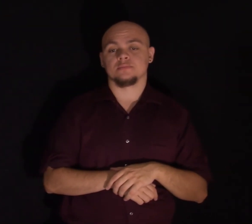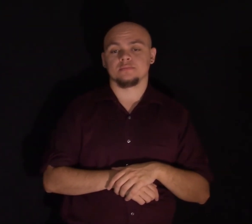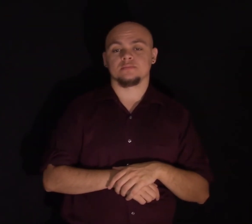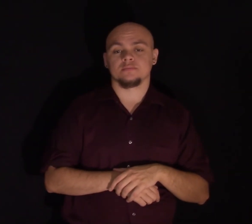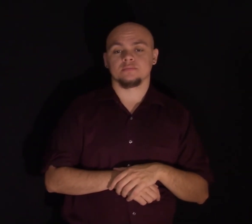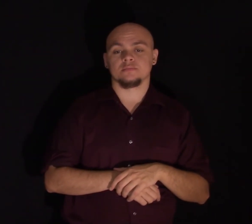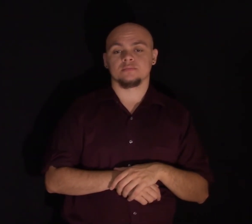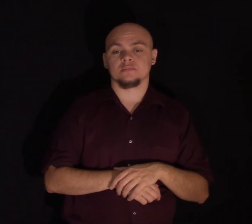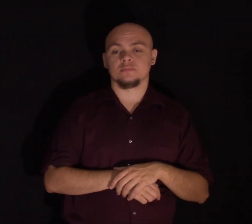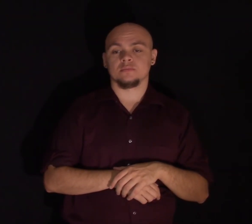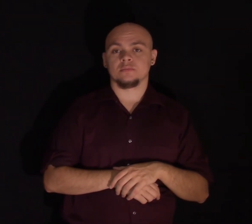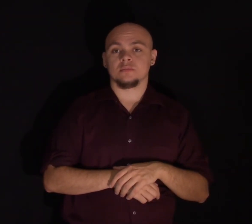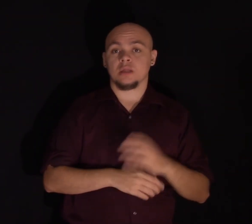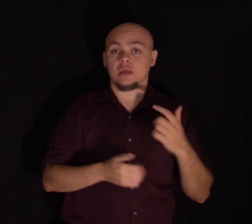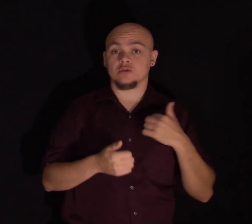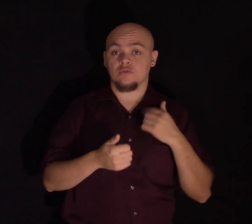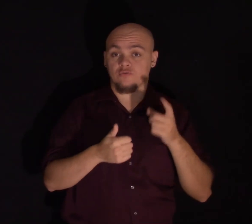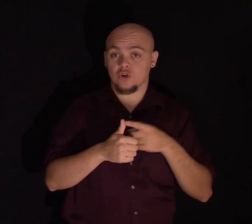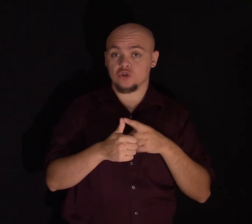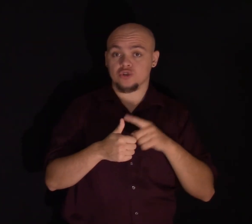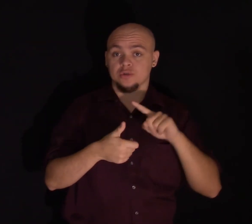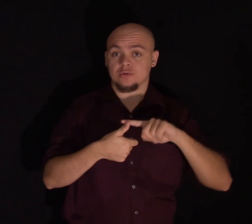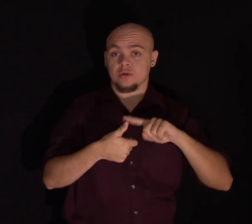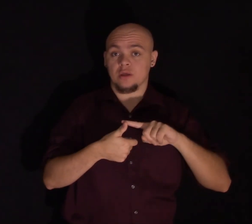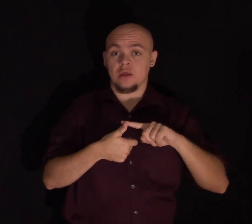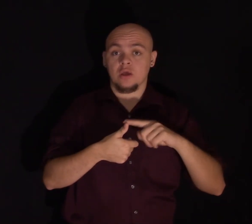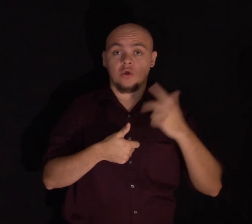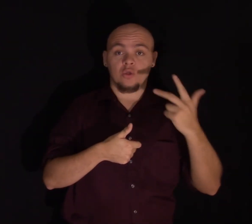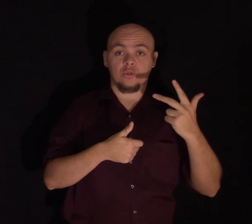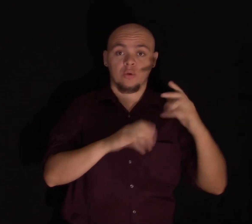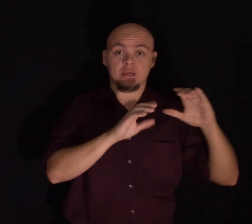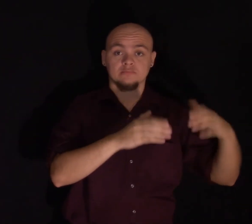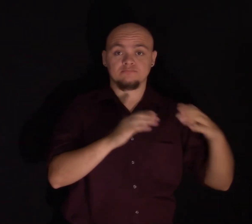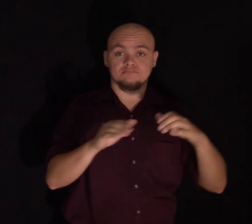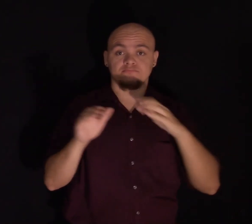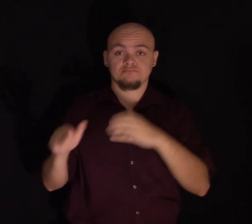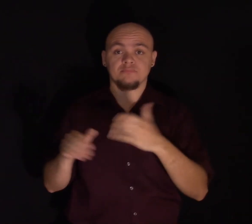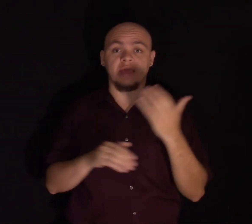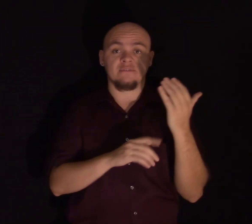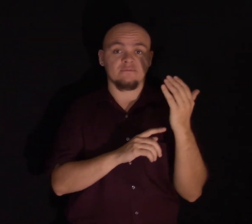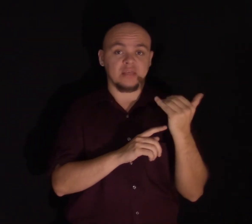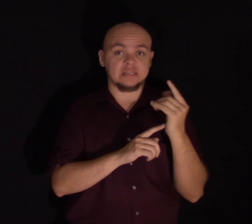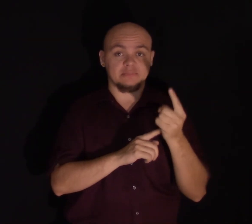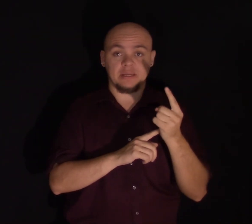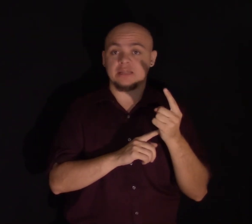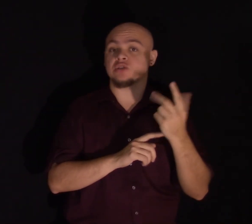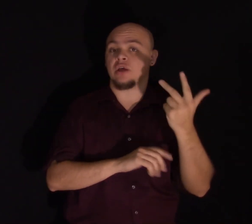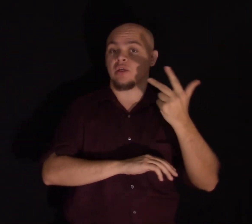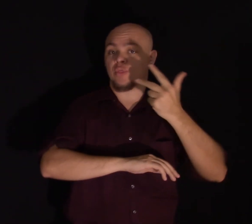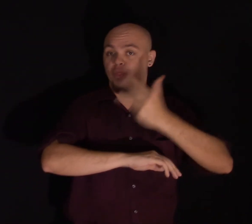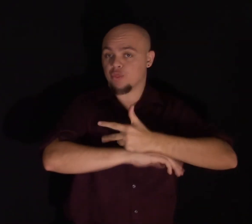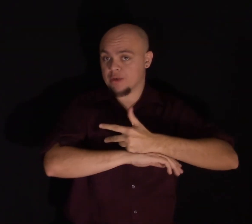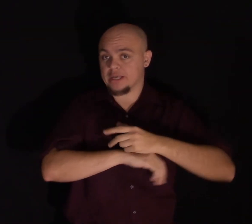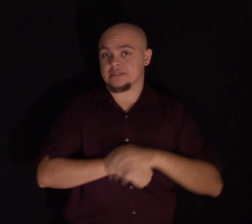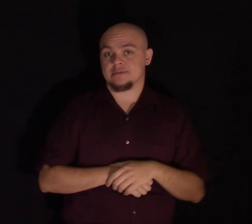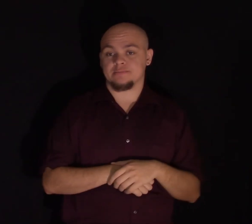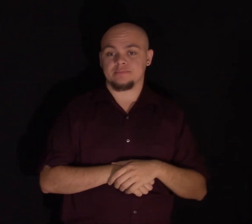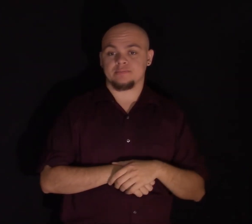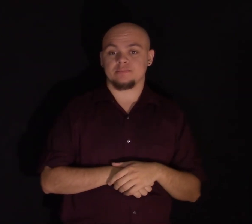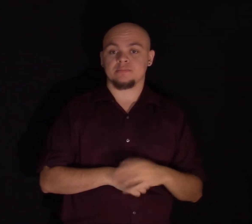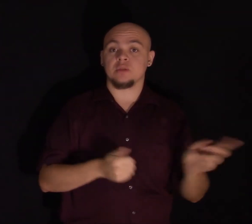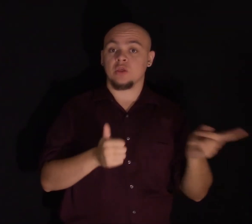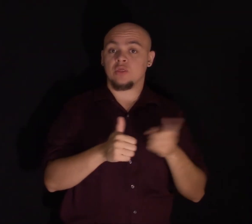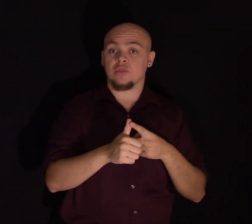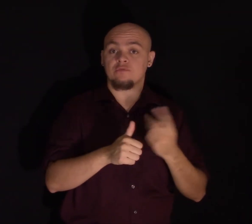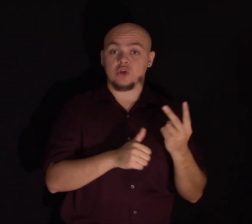as I said, to work it is I suggest you do three lots of 15 minutes over a three-day period. The first two, it's